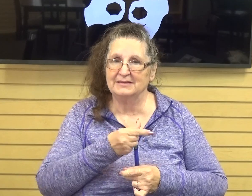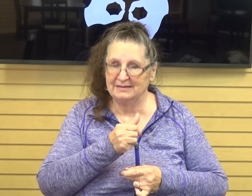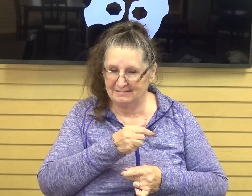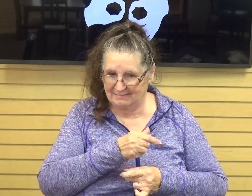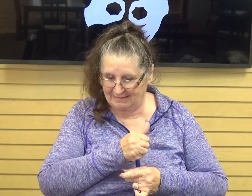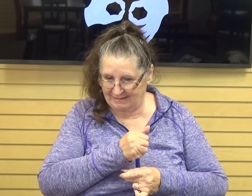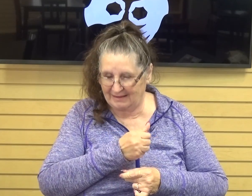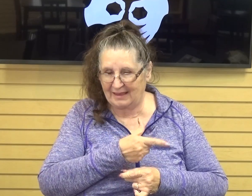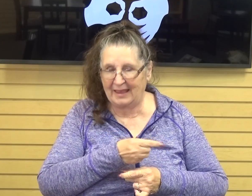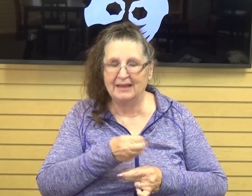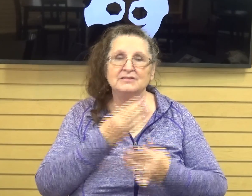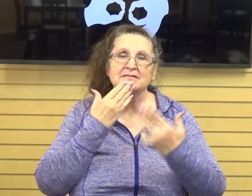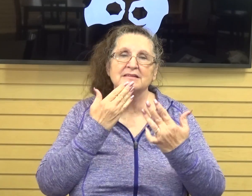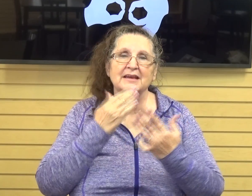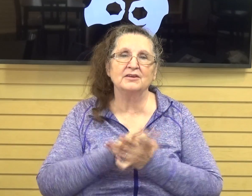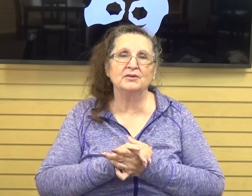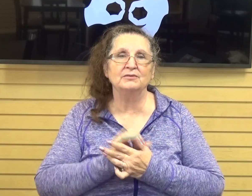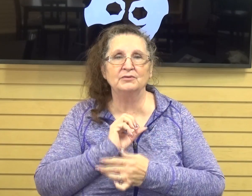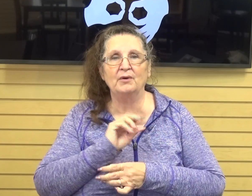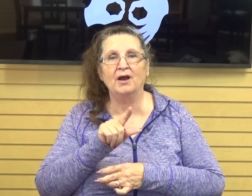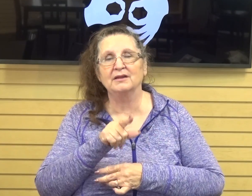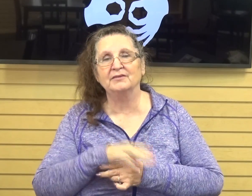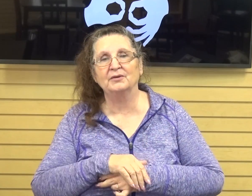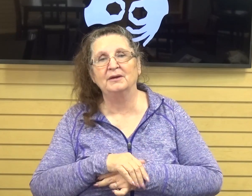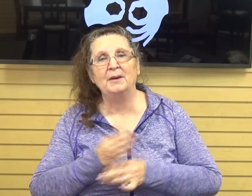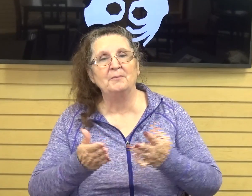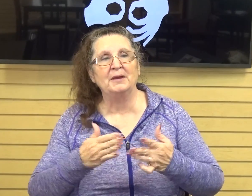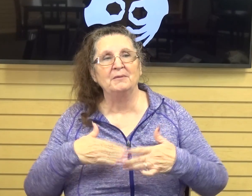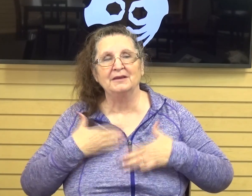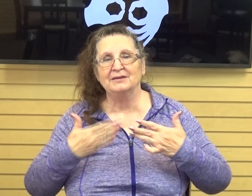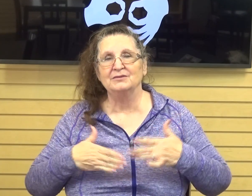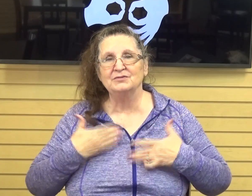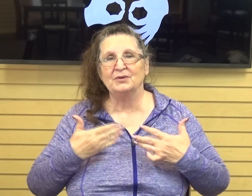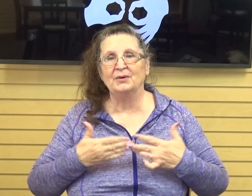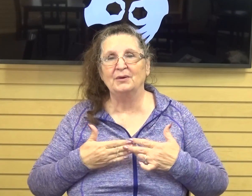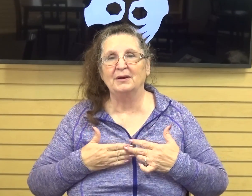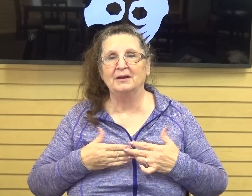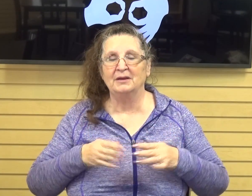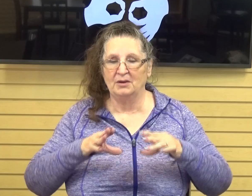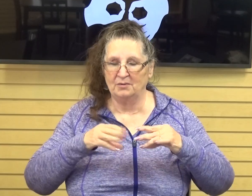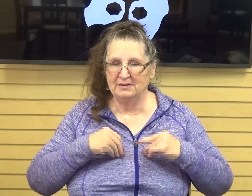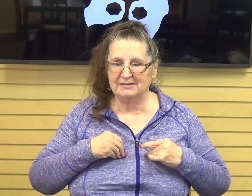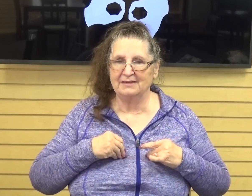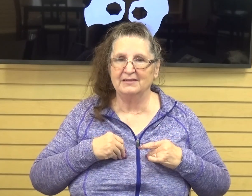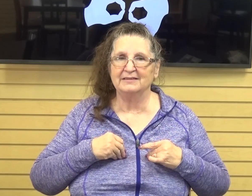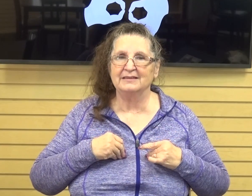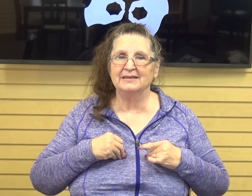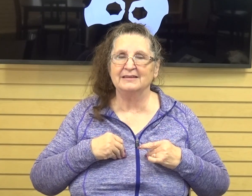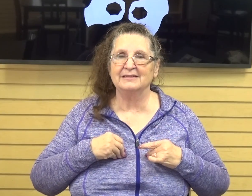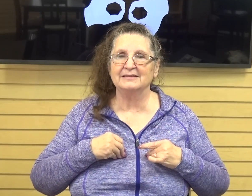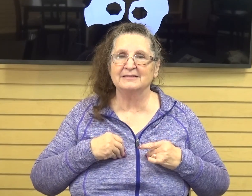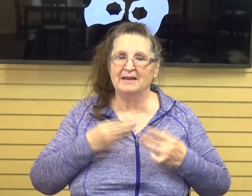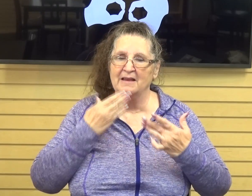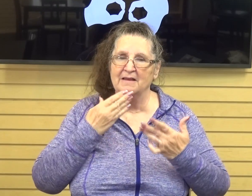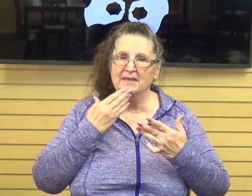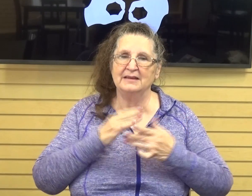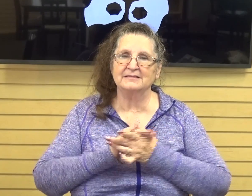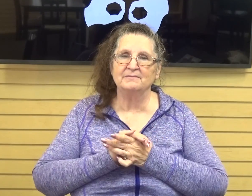the rest of you guys. You might enjoy receiving these and I want you to know that we all enjoy